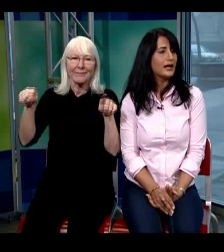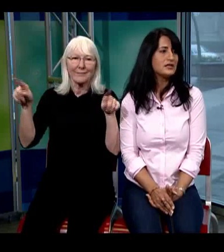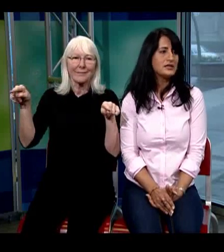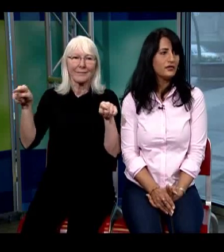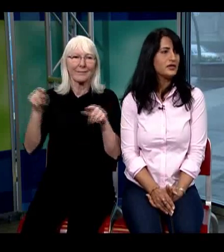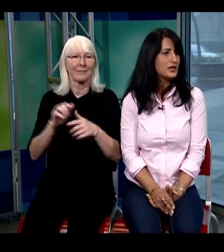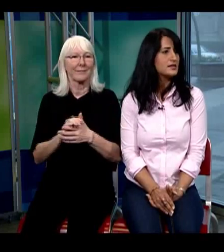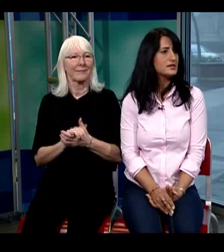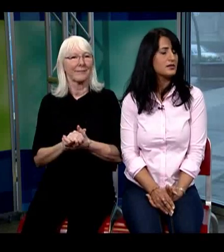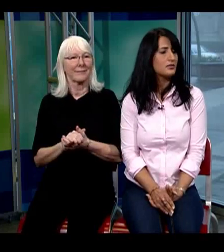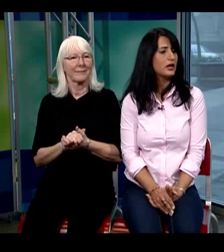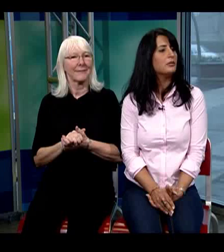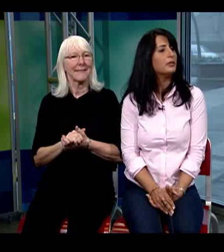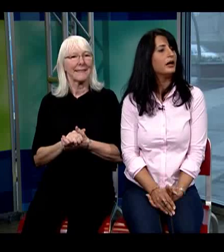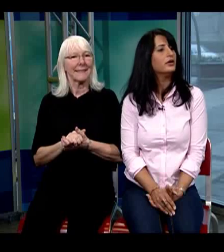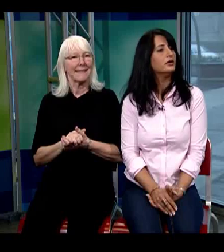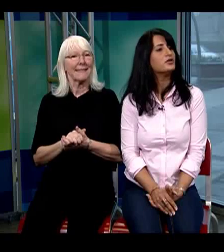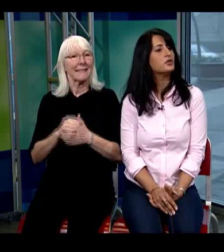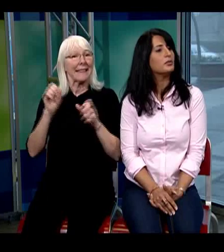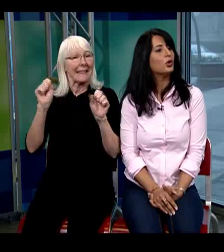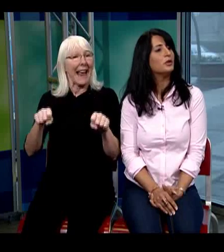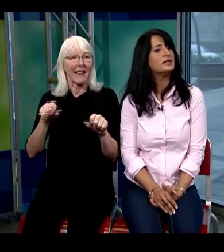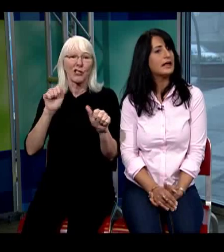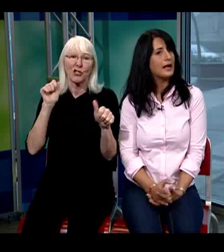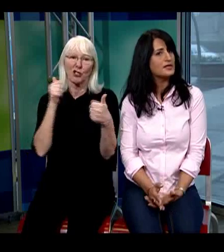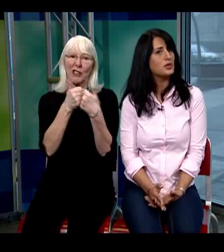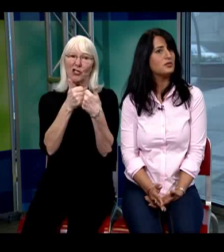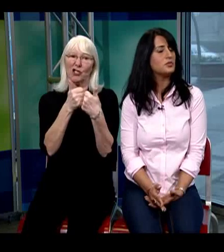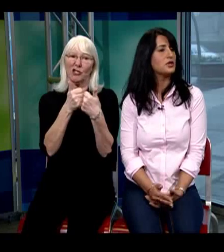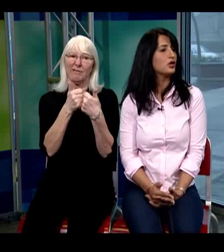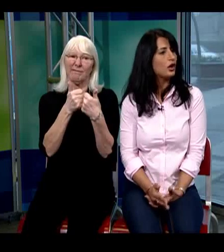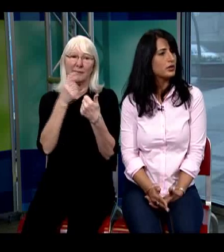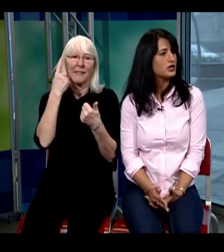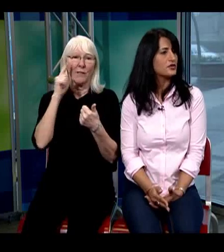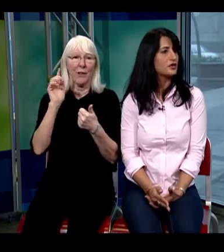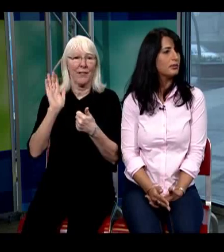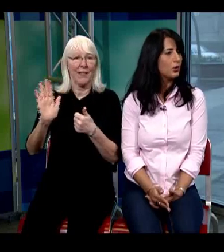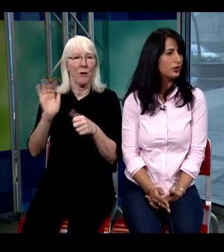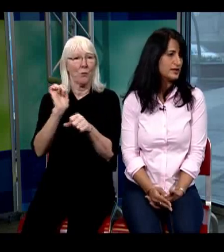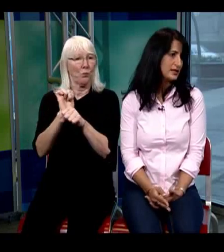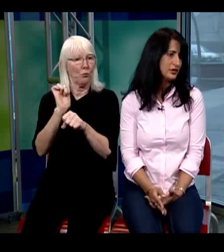that definitely does become a barrier to employment as we put in accommodations for the employer etc.